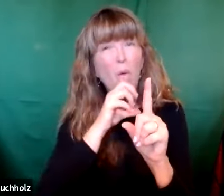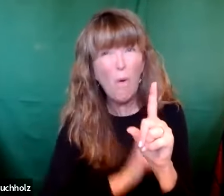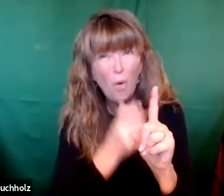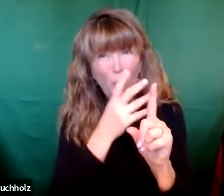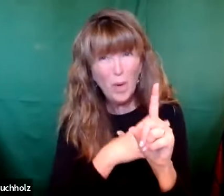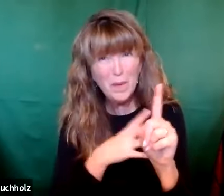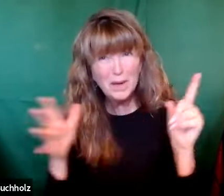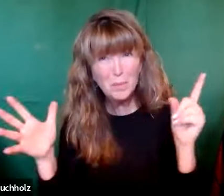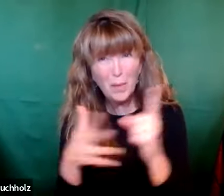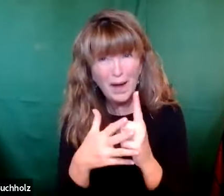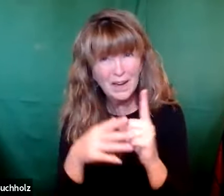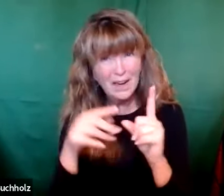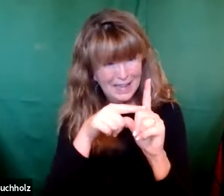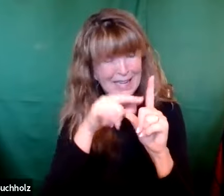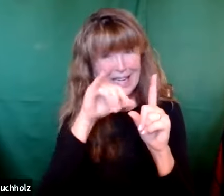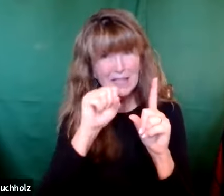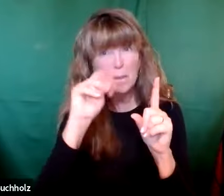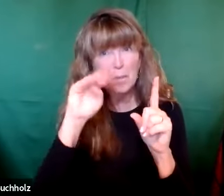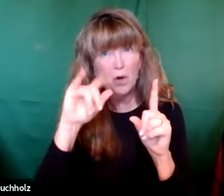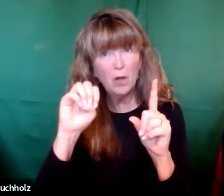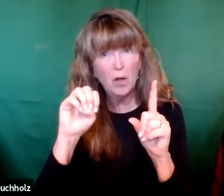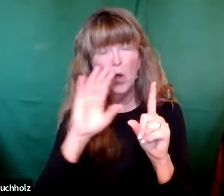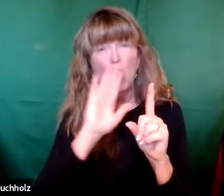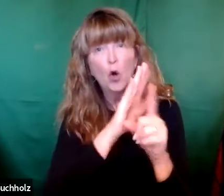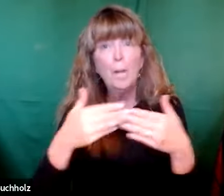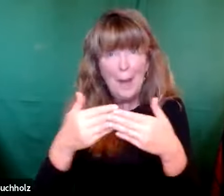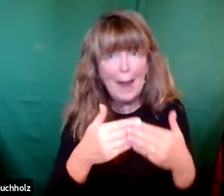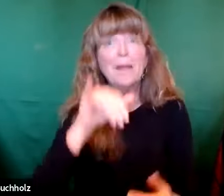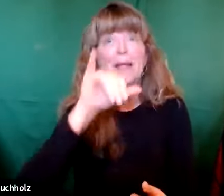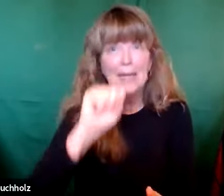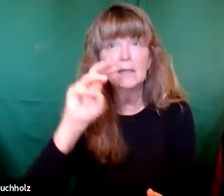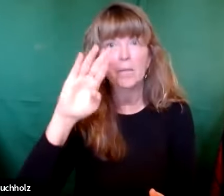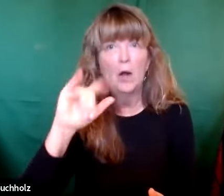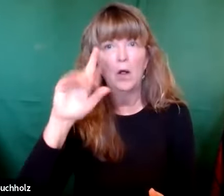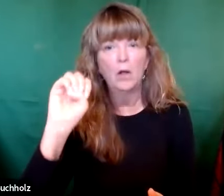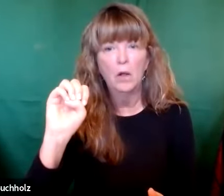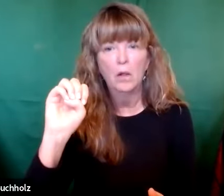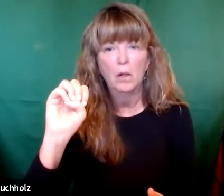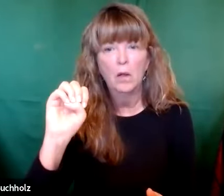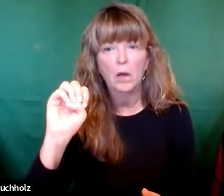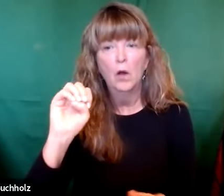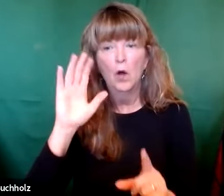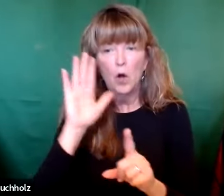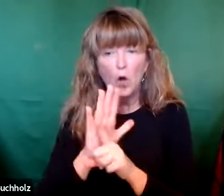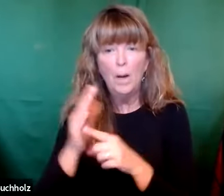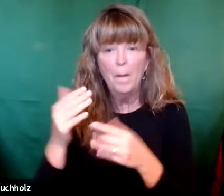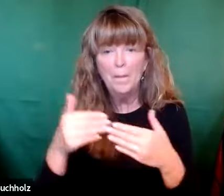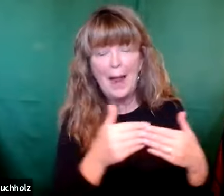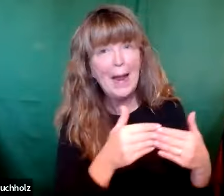She was the miracle. I mean, she was old and she conceived. So she was a miracle and her